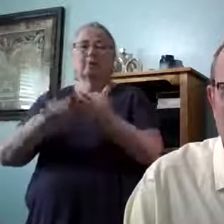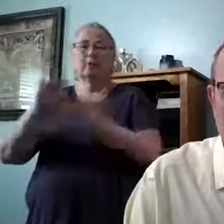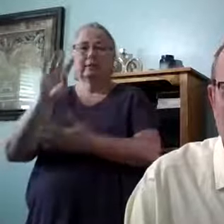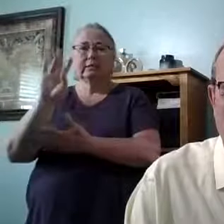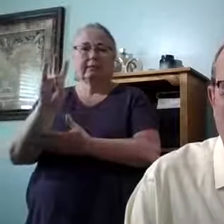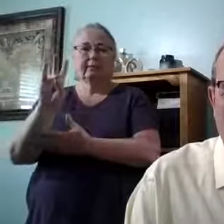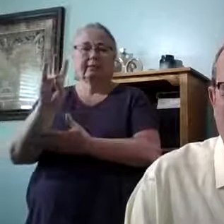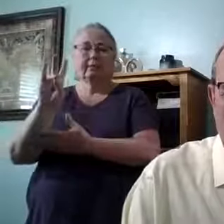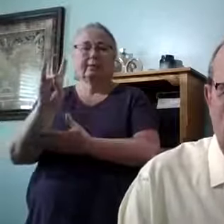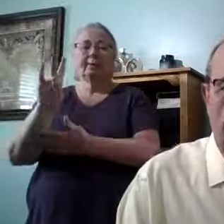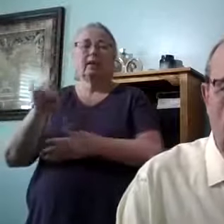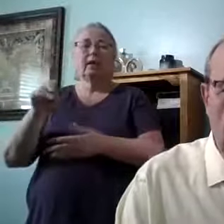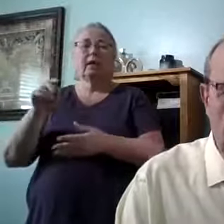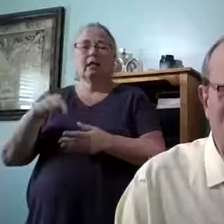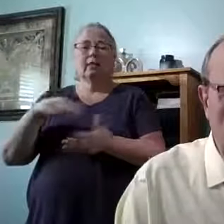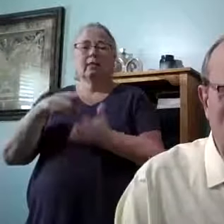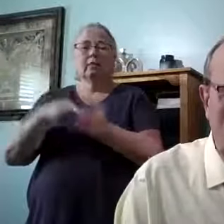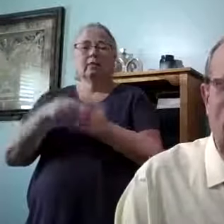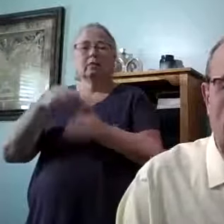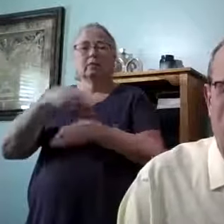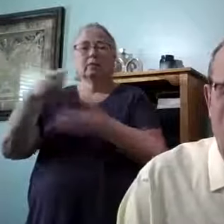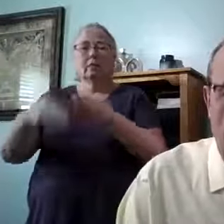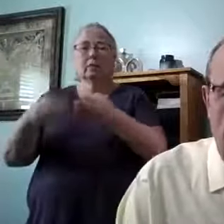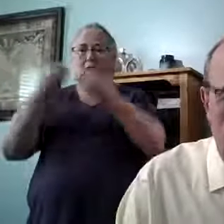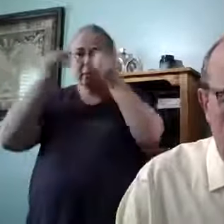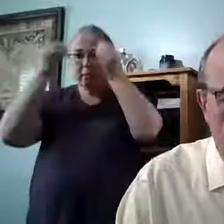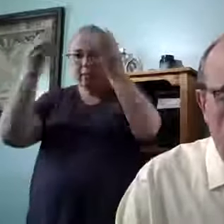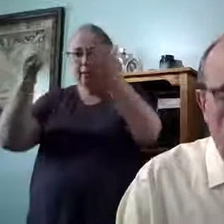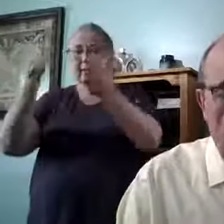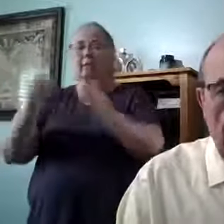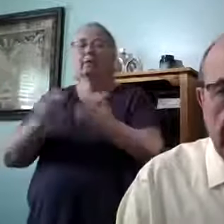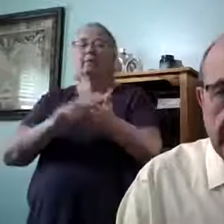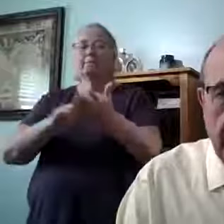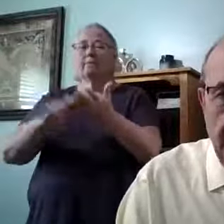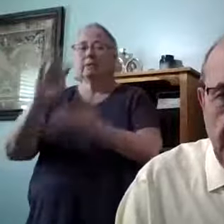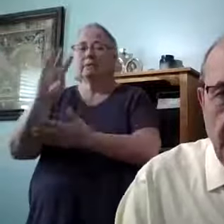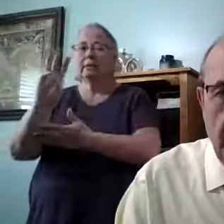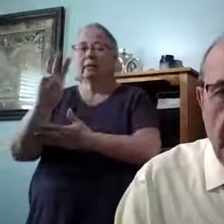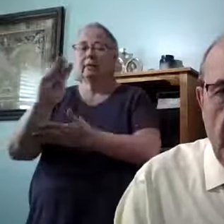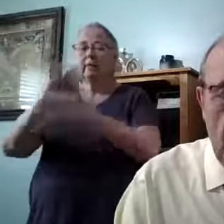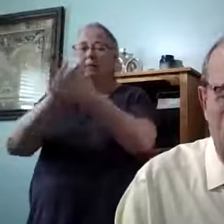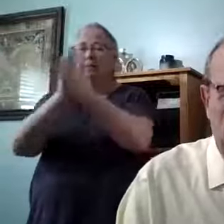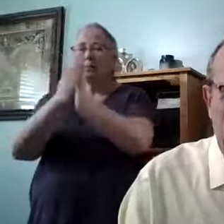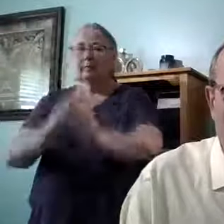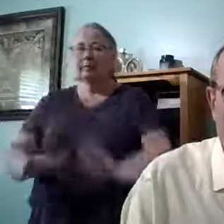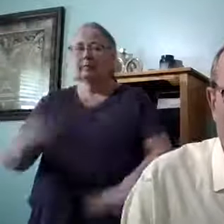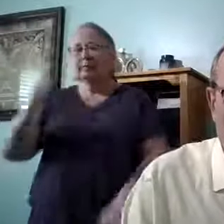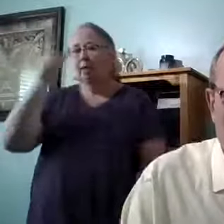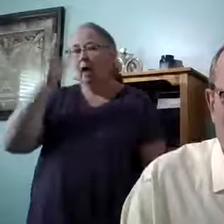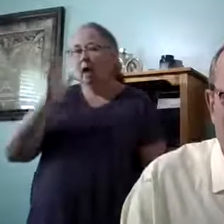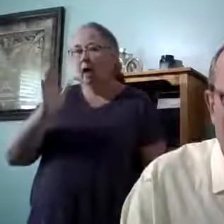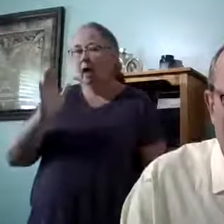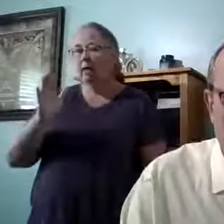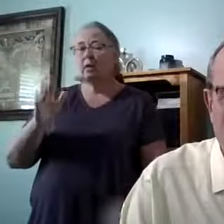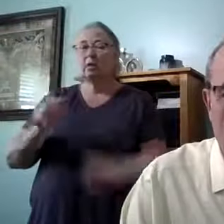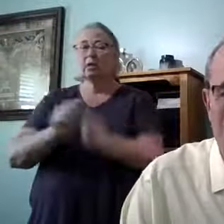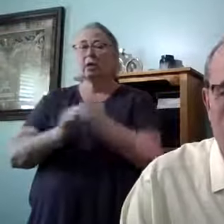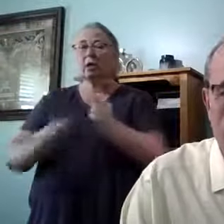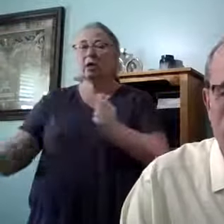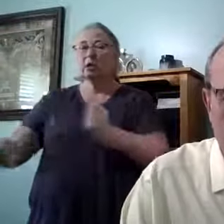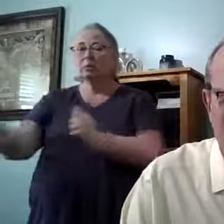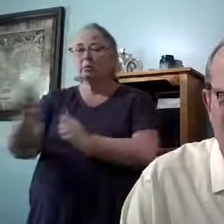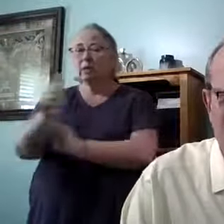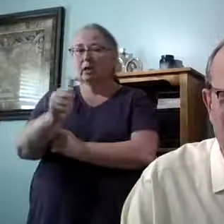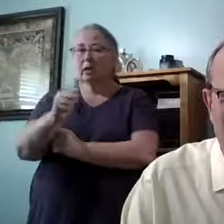says, and this is the result of obeying verse six, and the peace of God, which surpasses